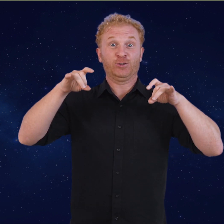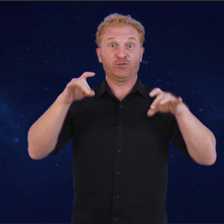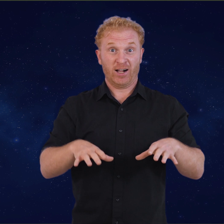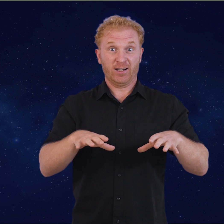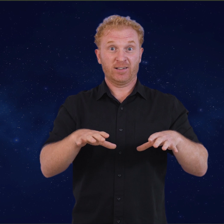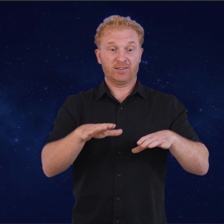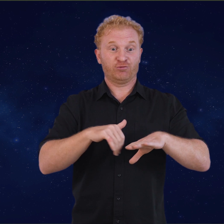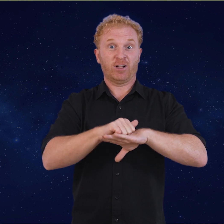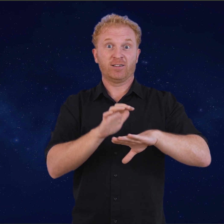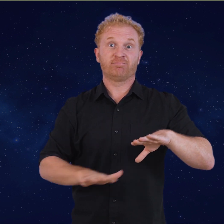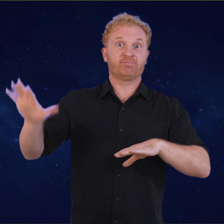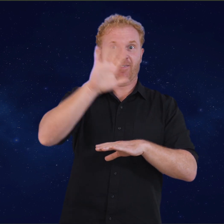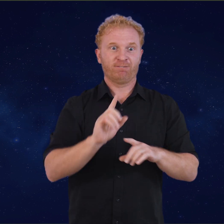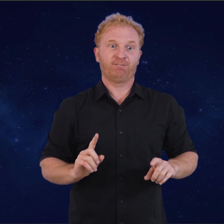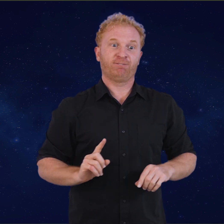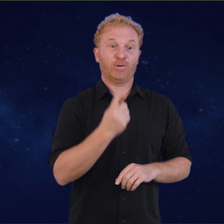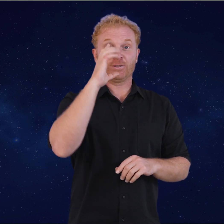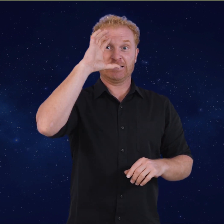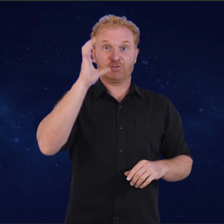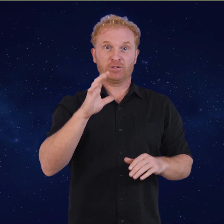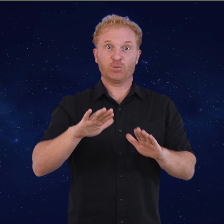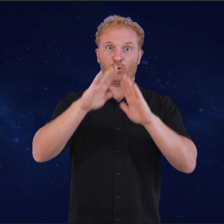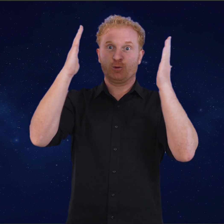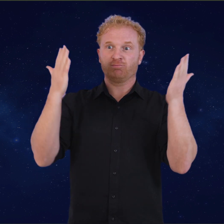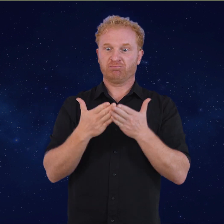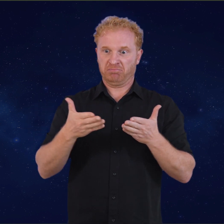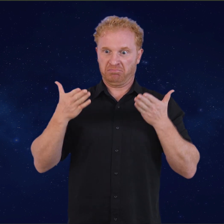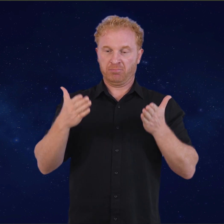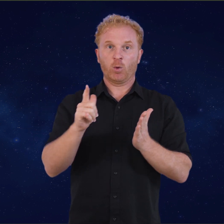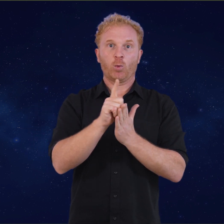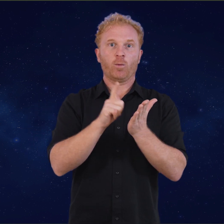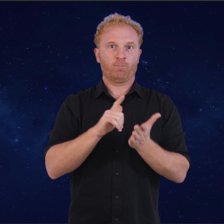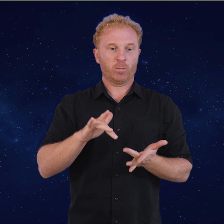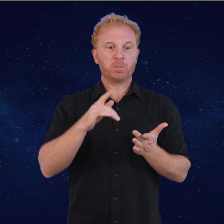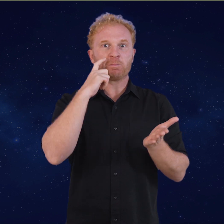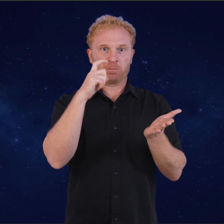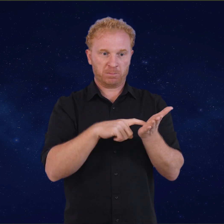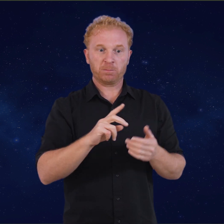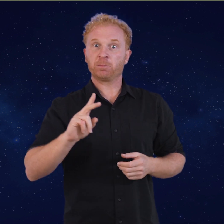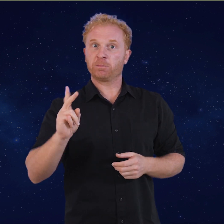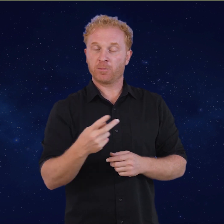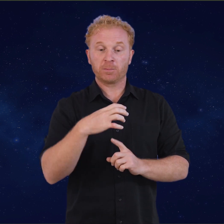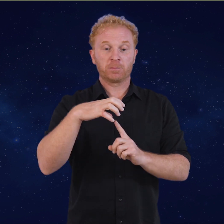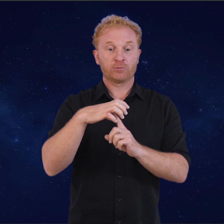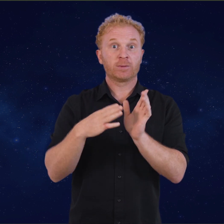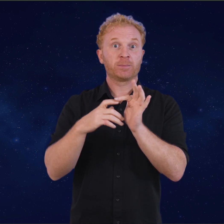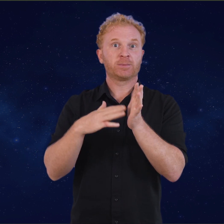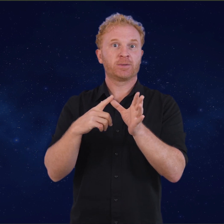This means that Australia is the first country in the world to formally recognise psilocybin and MDMA